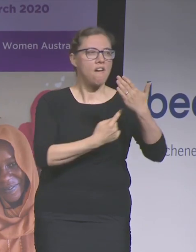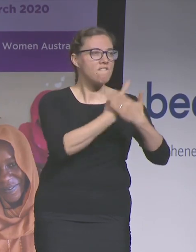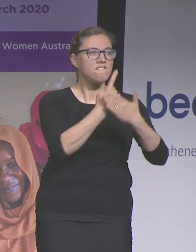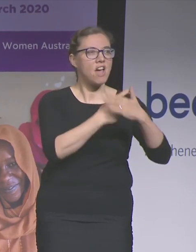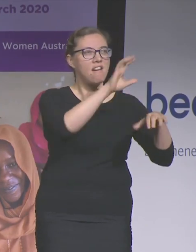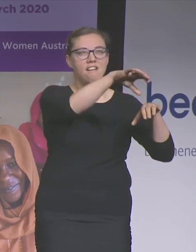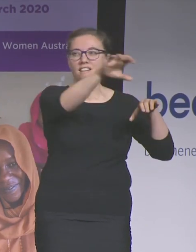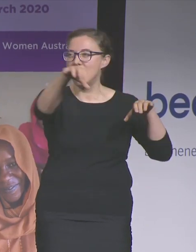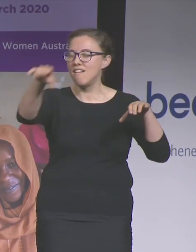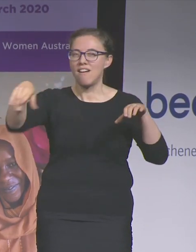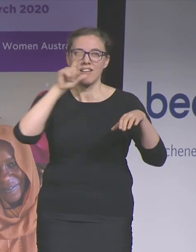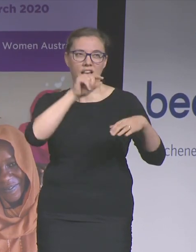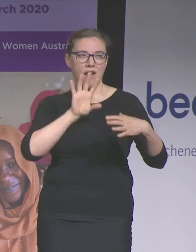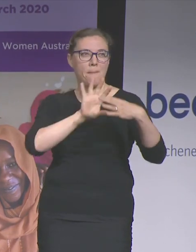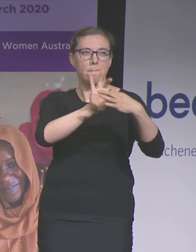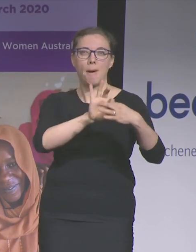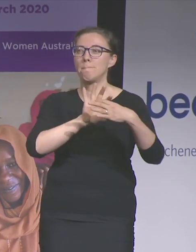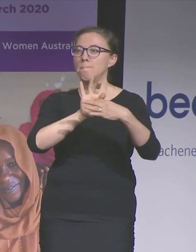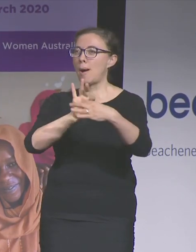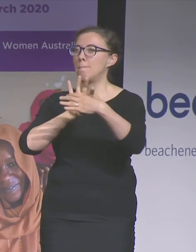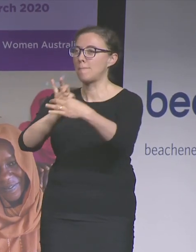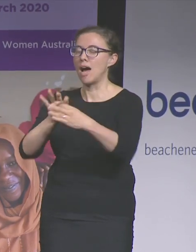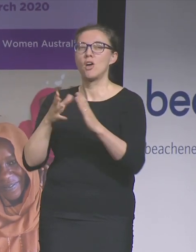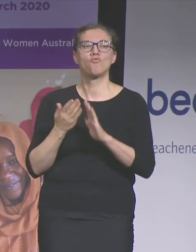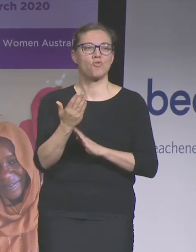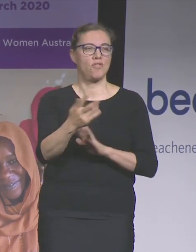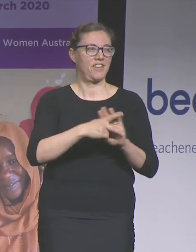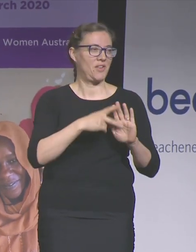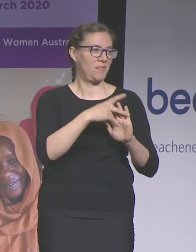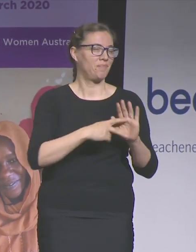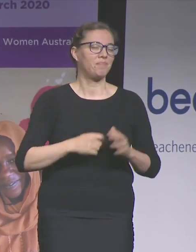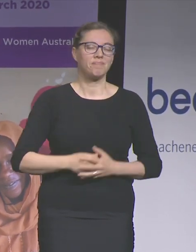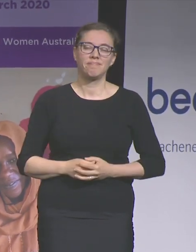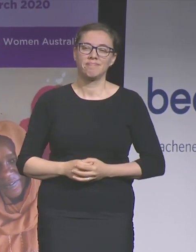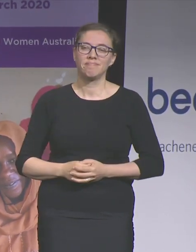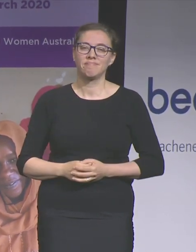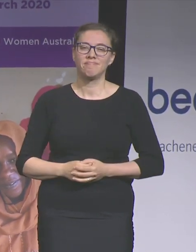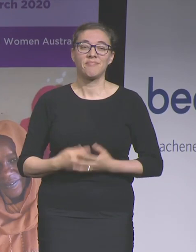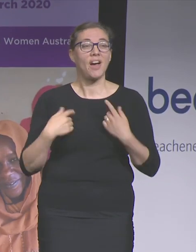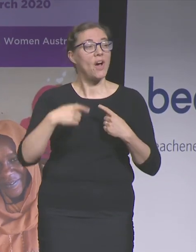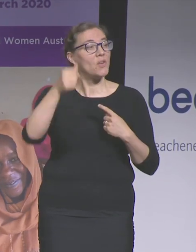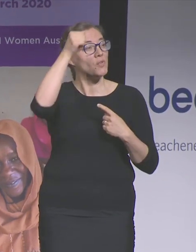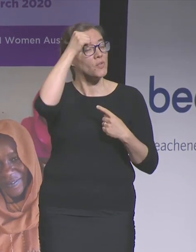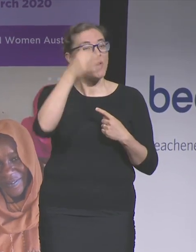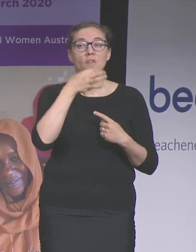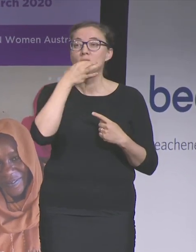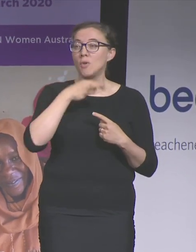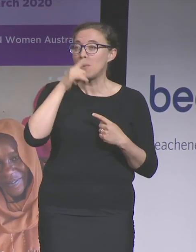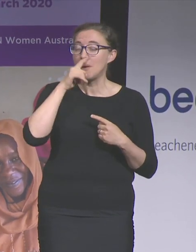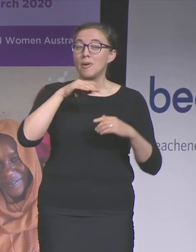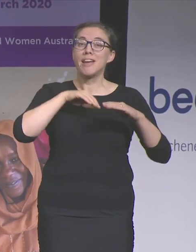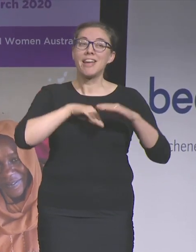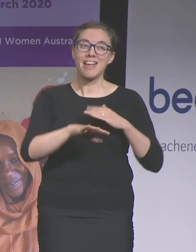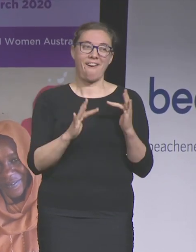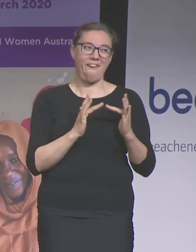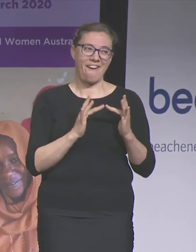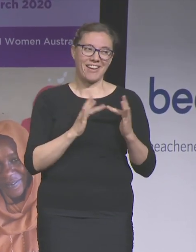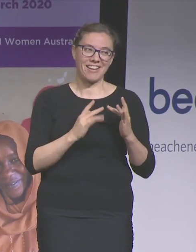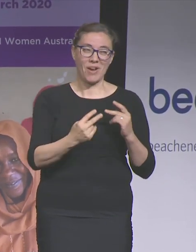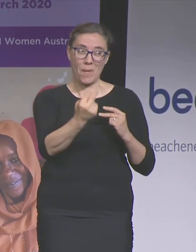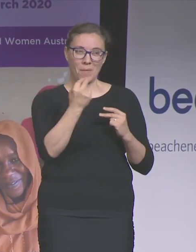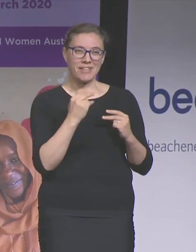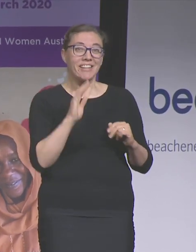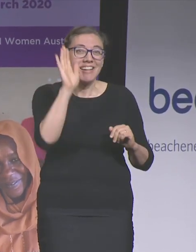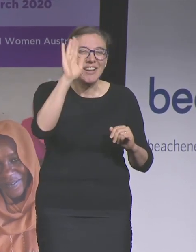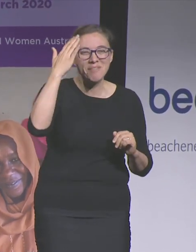with organisations. And I know in particular that there's a couple of watchers in Ireland that are watching. So